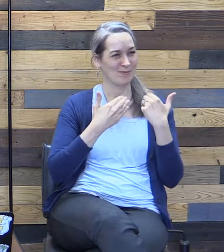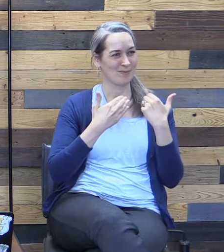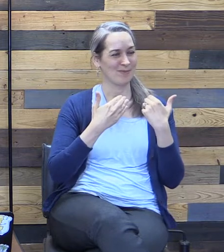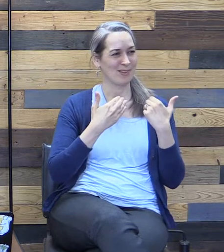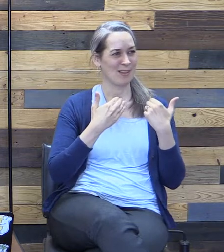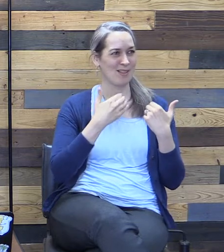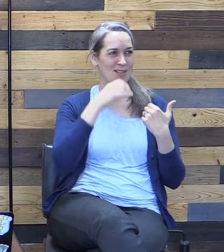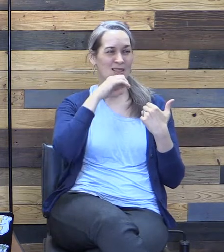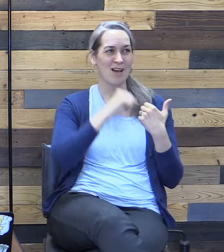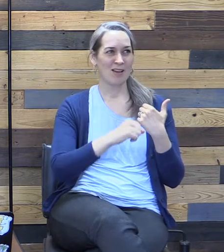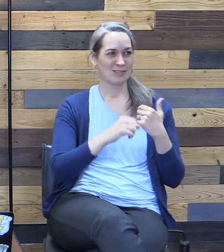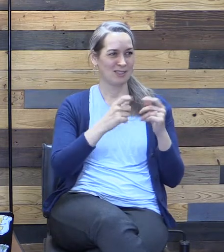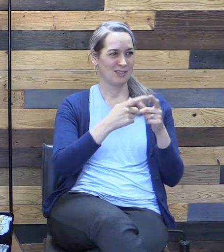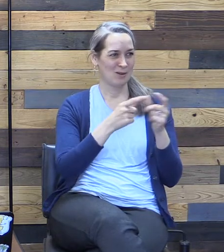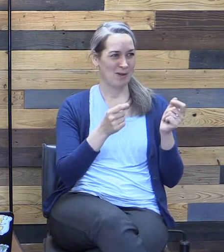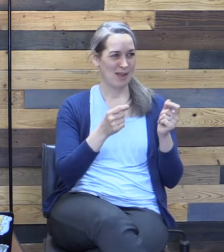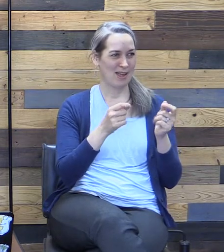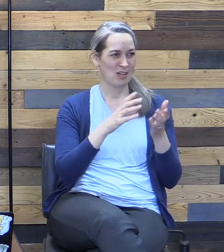Japanese,